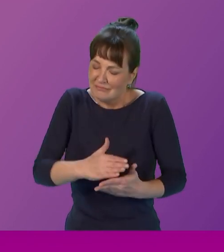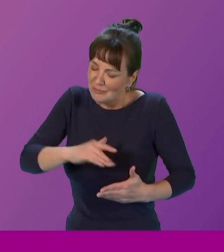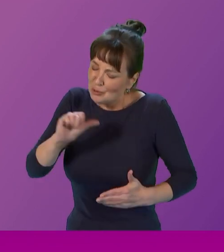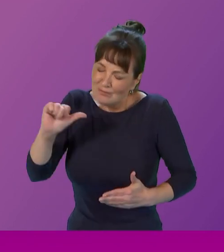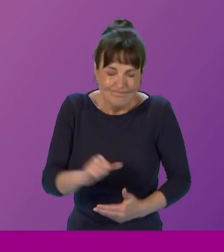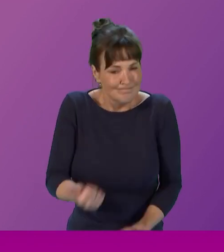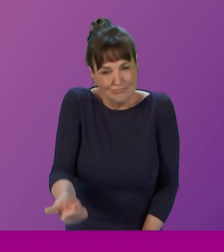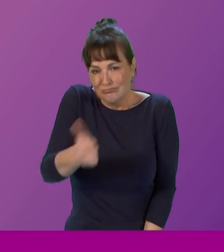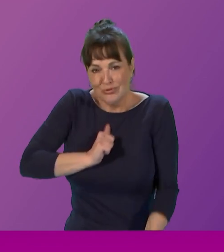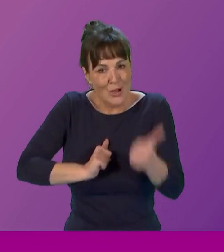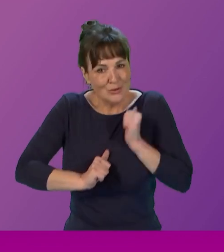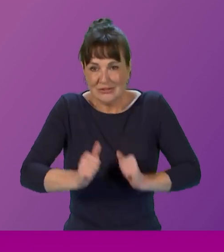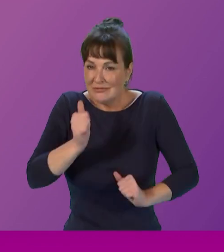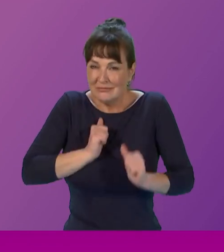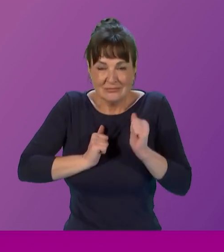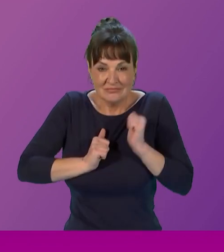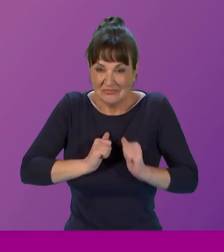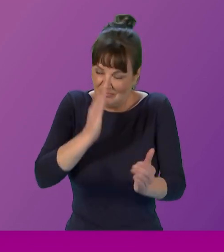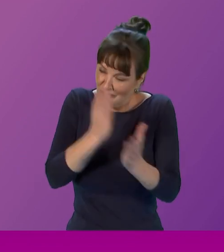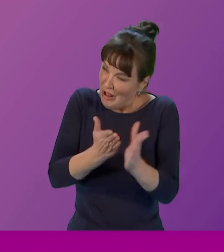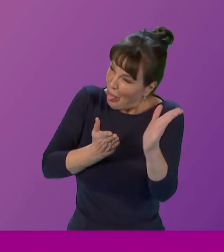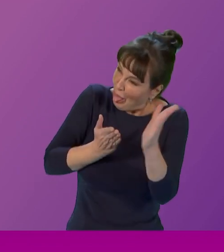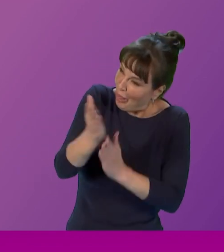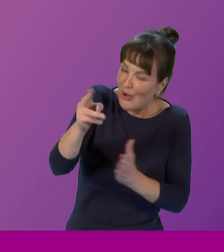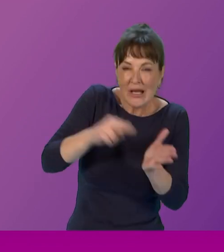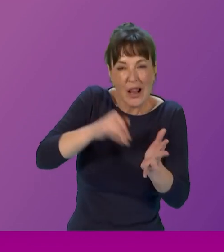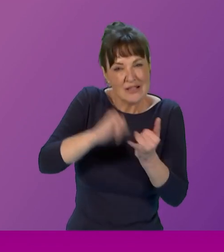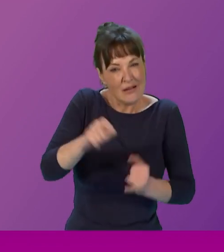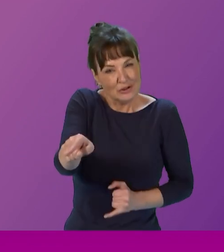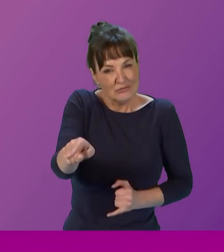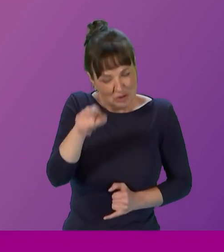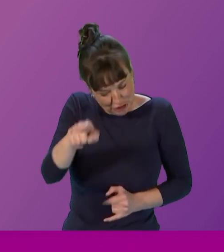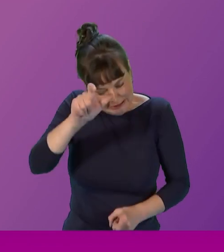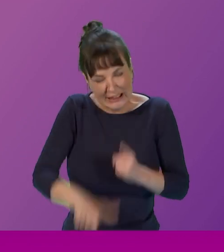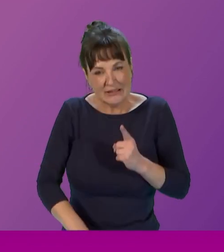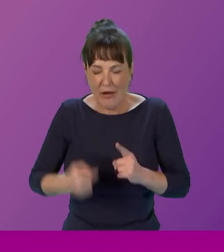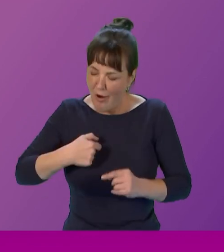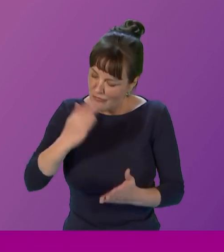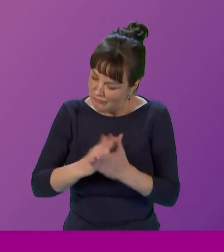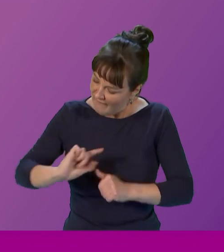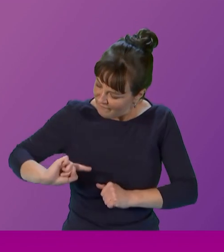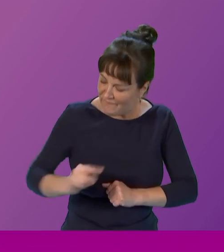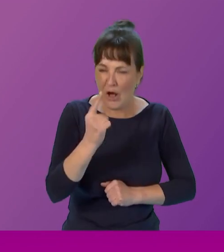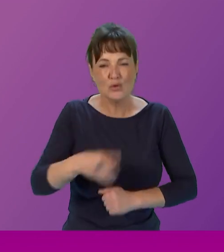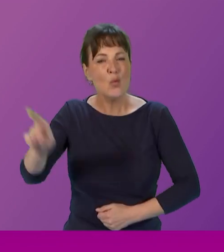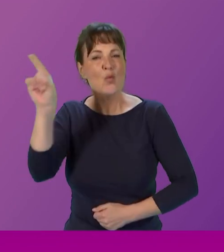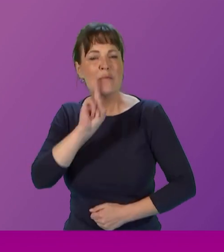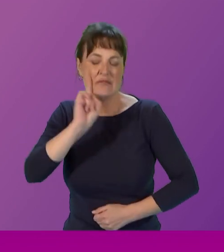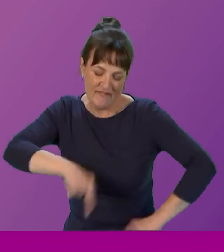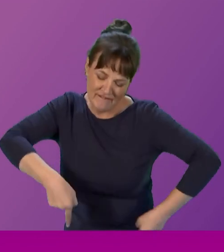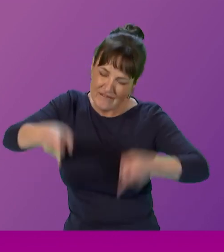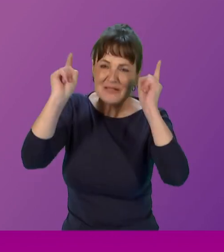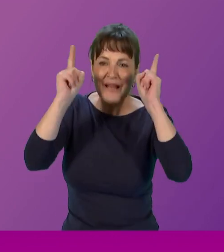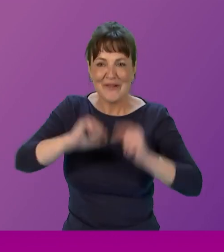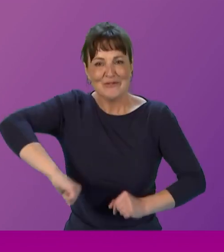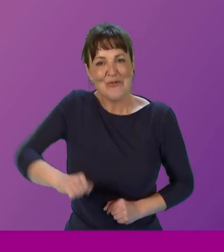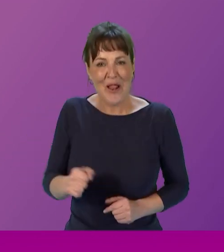and it's all been under your leadership for you, our very first woman First Minister